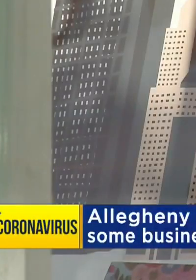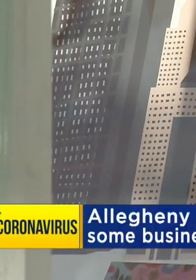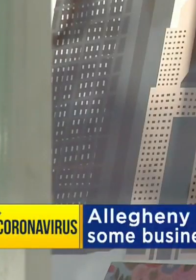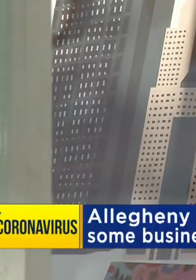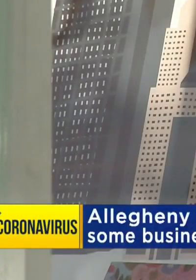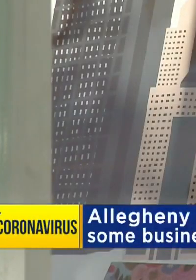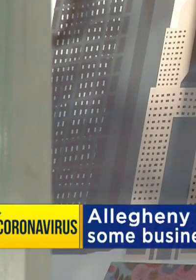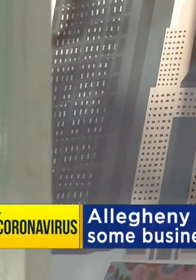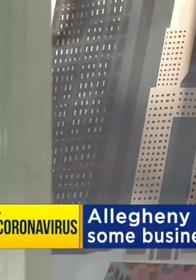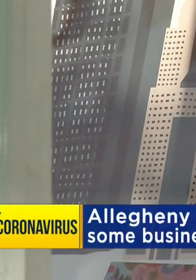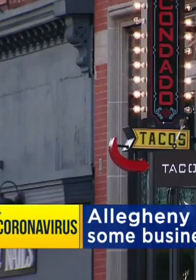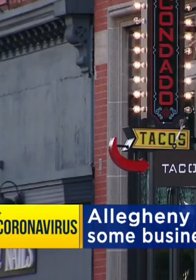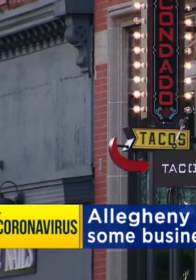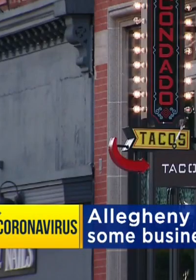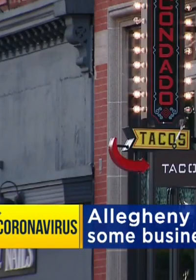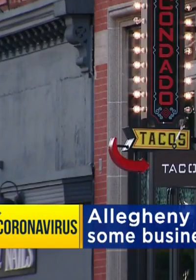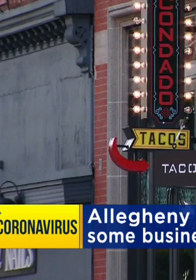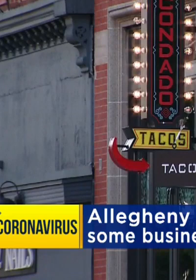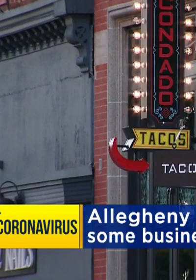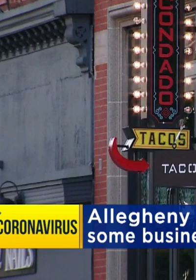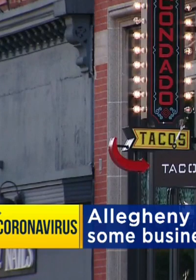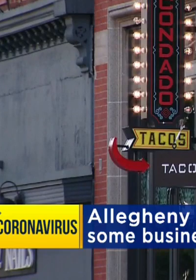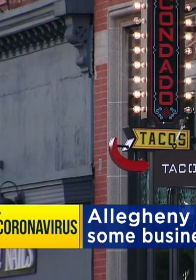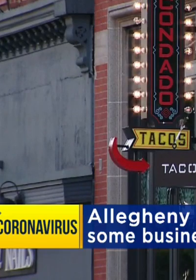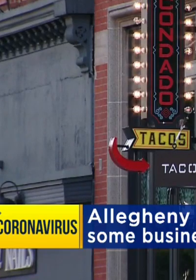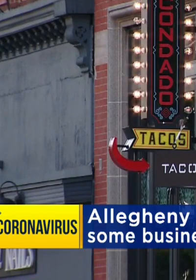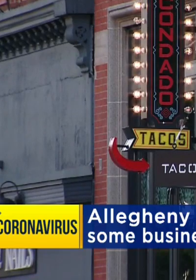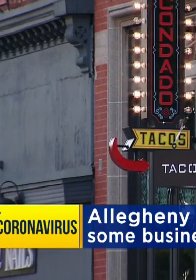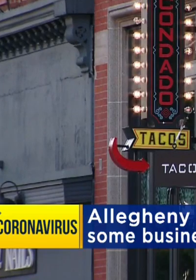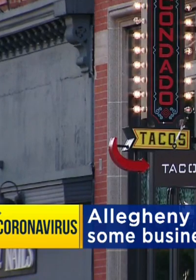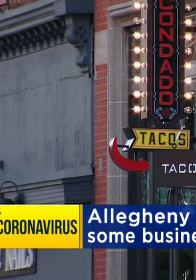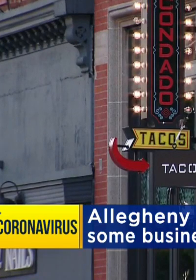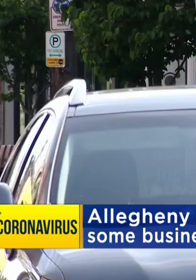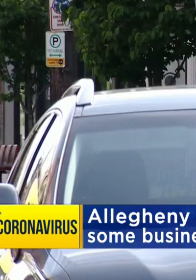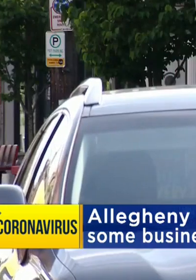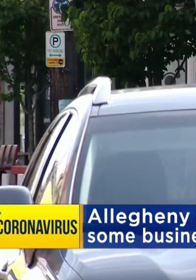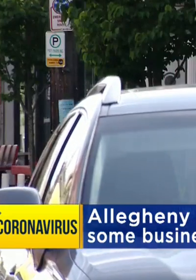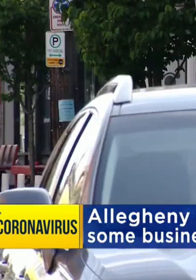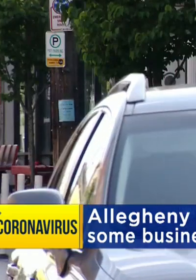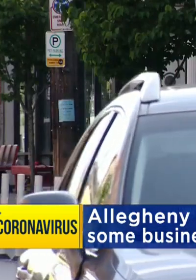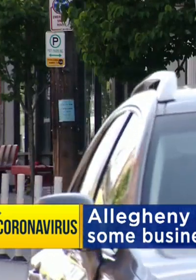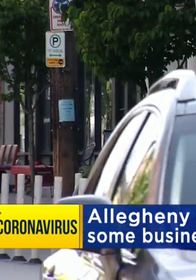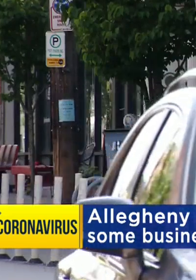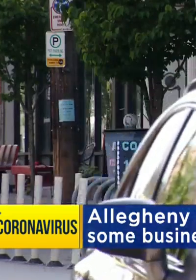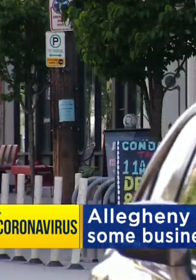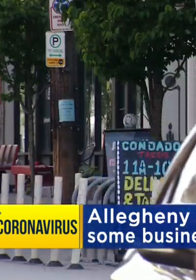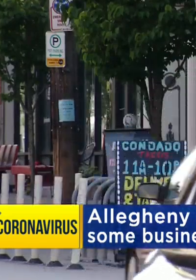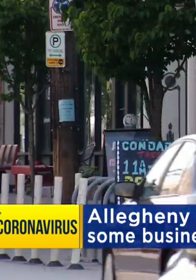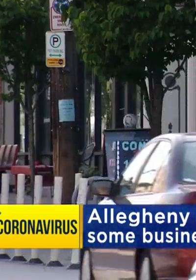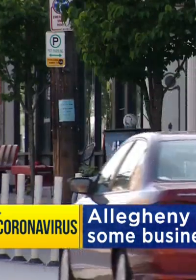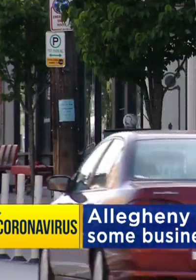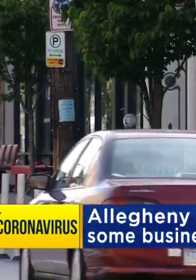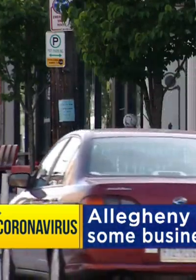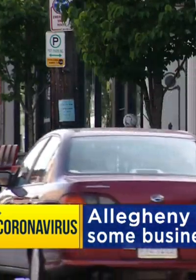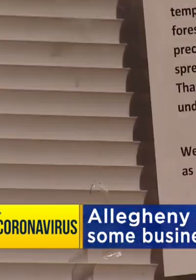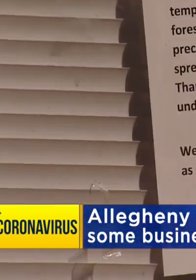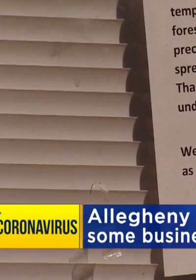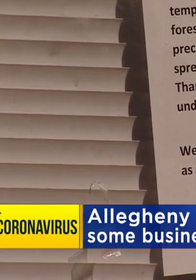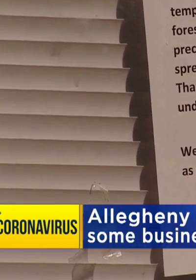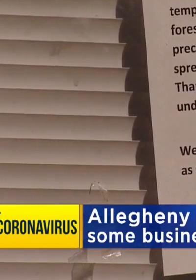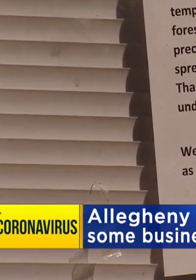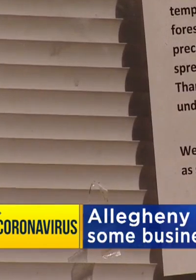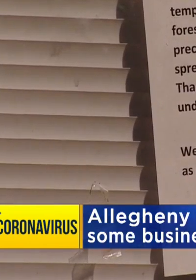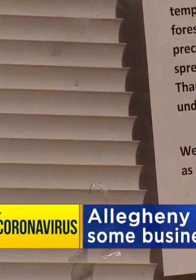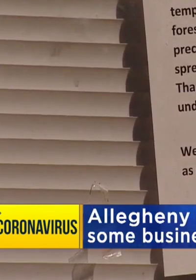phase. The Allegheny County Health Department says it has a plan in place for contact tracing and testing and are working